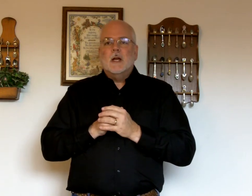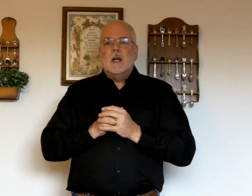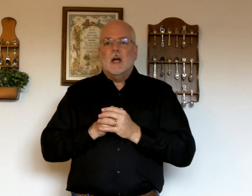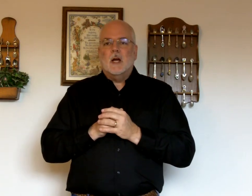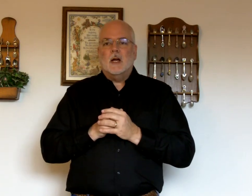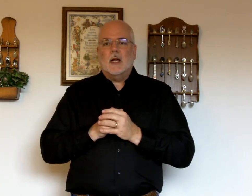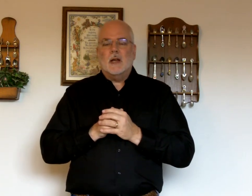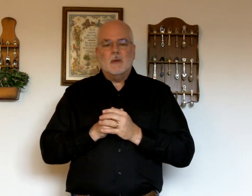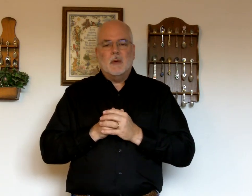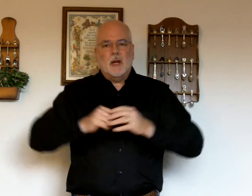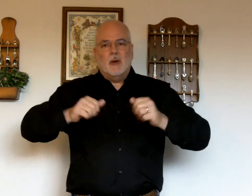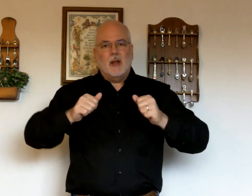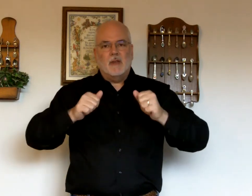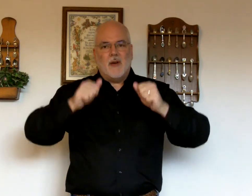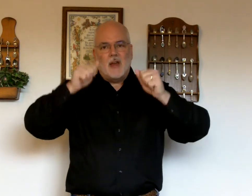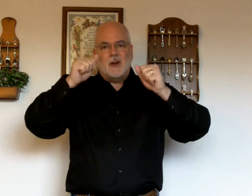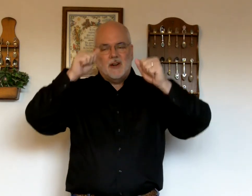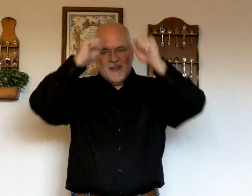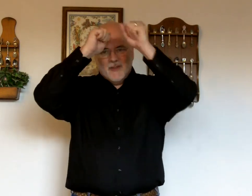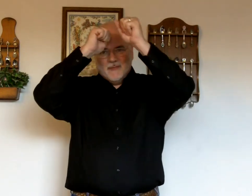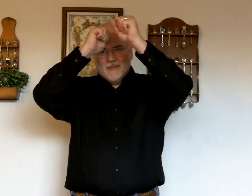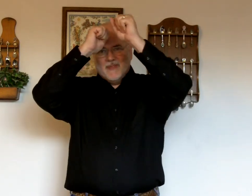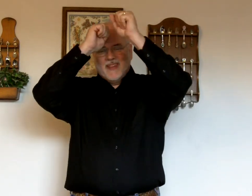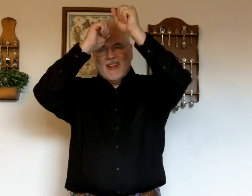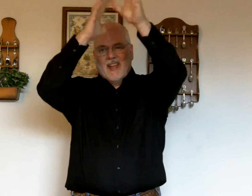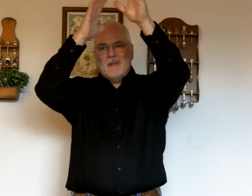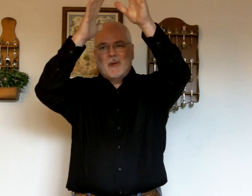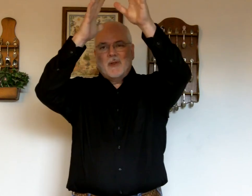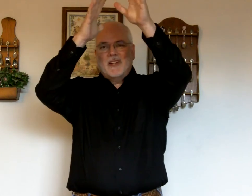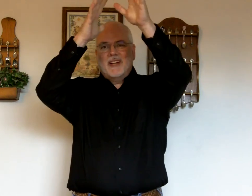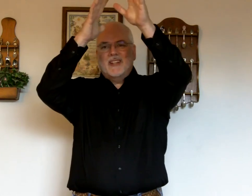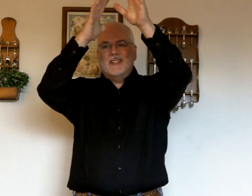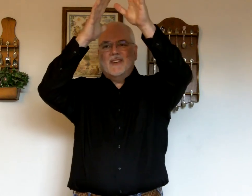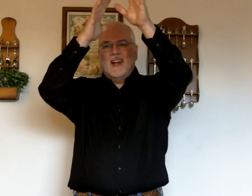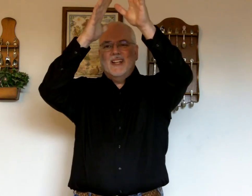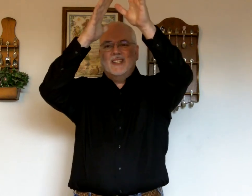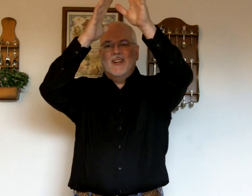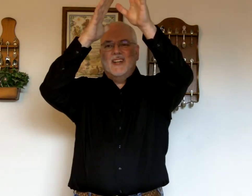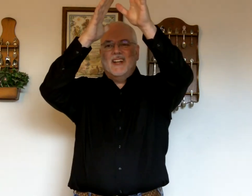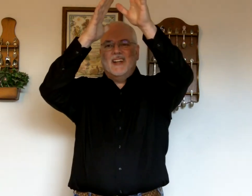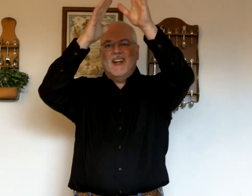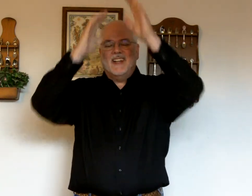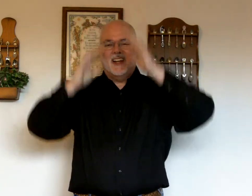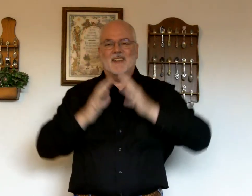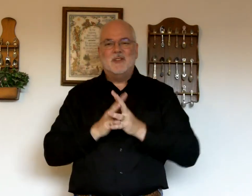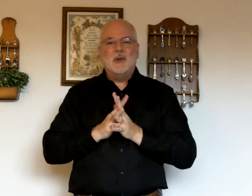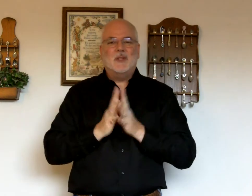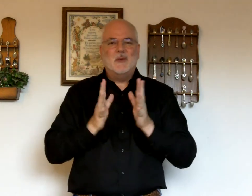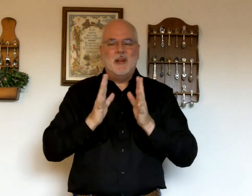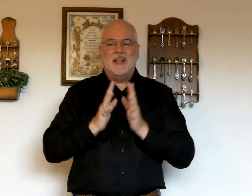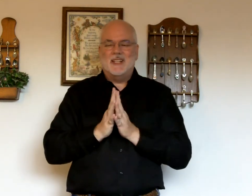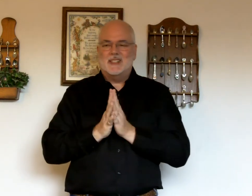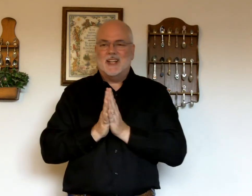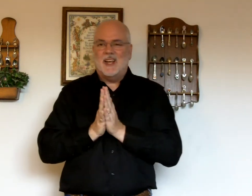Ah. I can't remember. Anyway. Hey. Father. I can't remember whether I've done it right in this song yet or not. I'm doing too many things together.